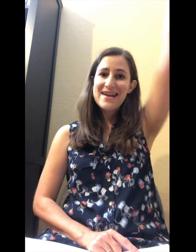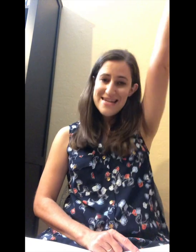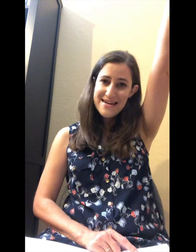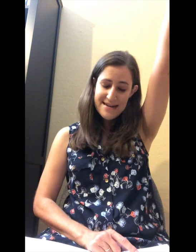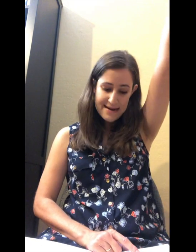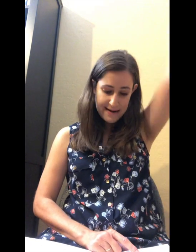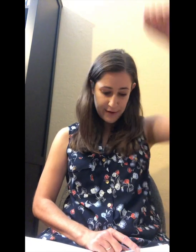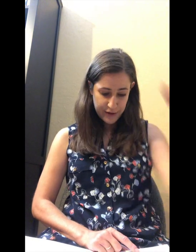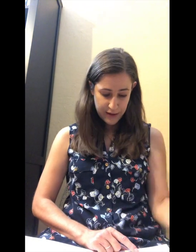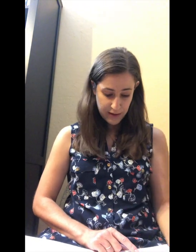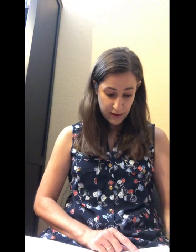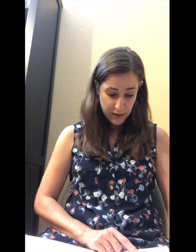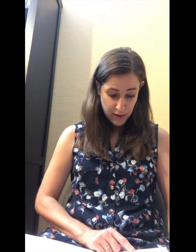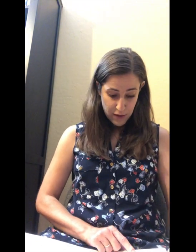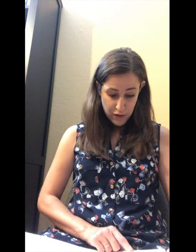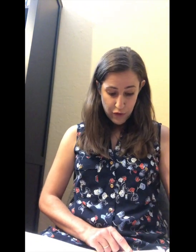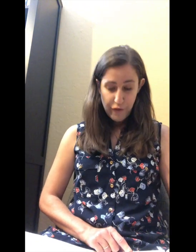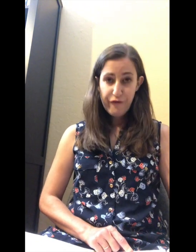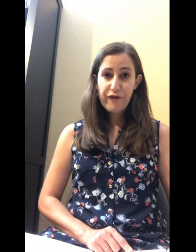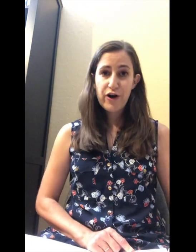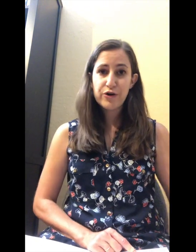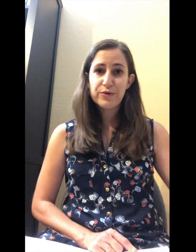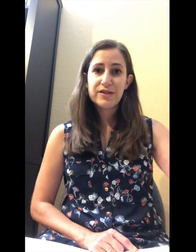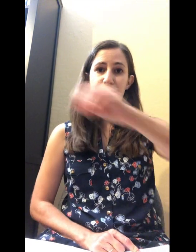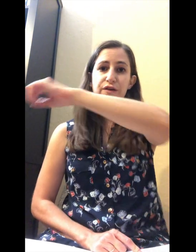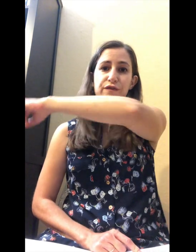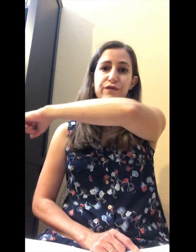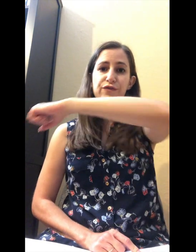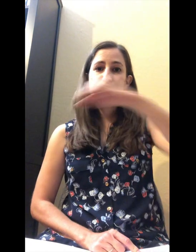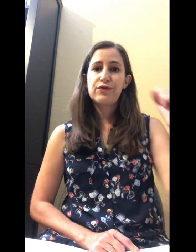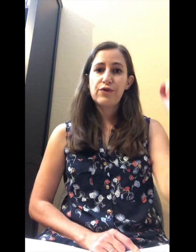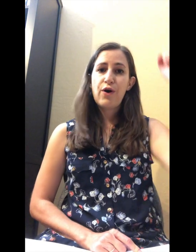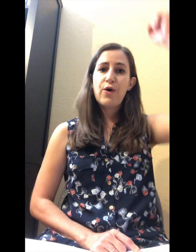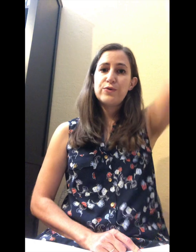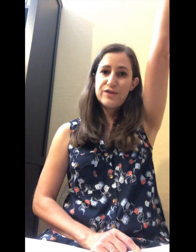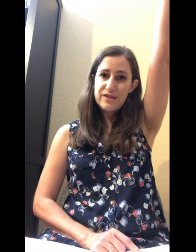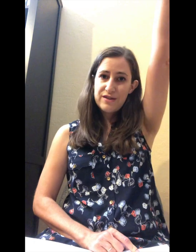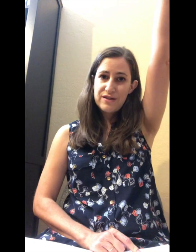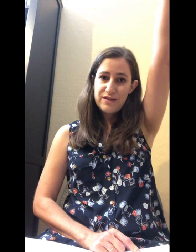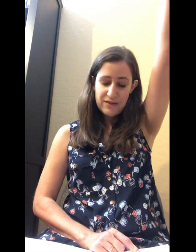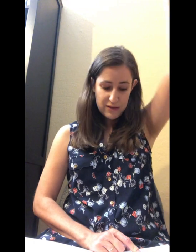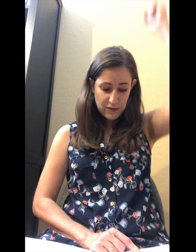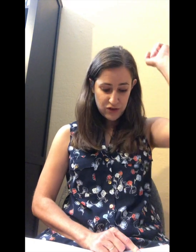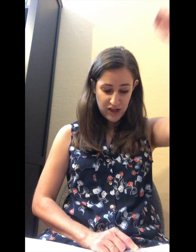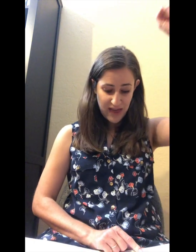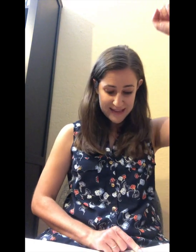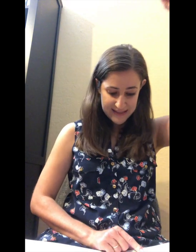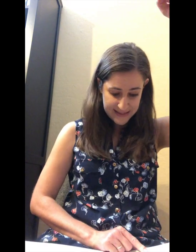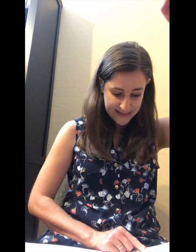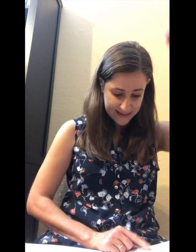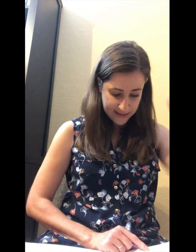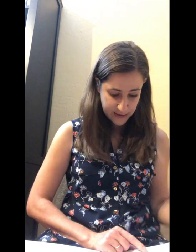Good. Froze. Froze. You should hear that. Good.